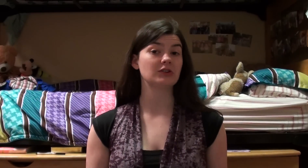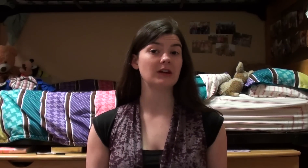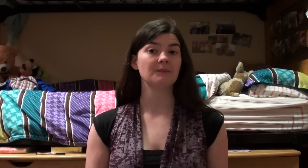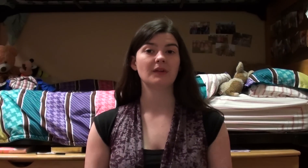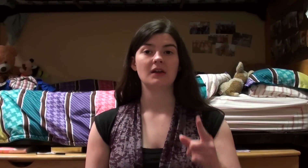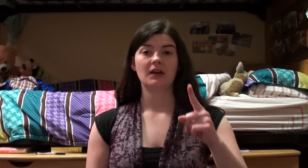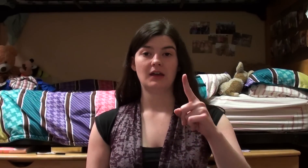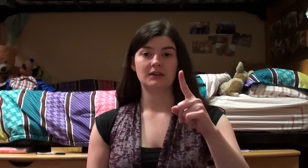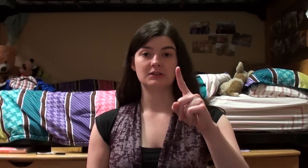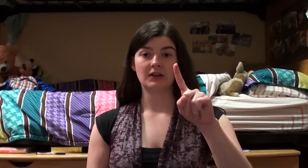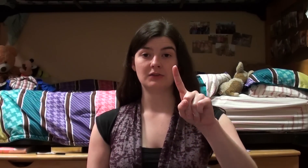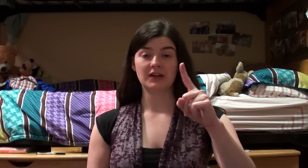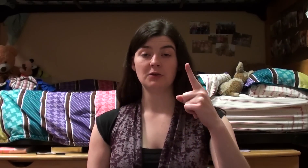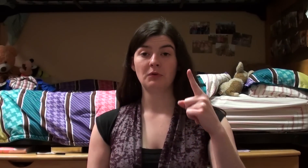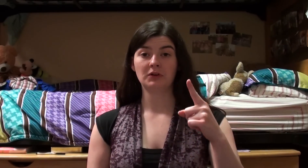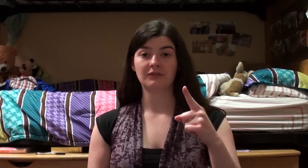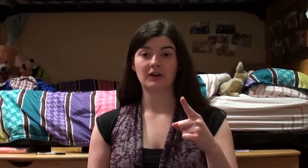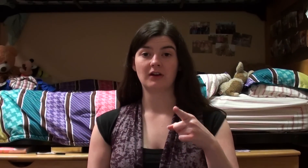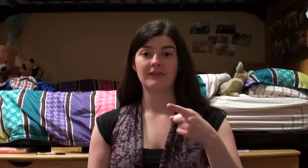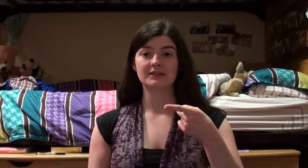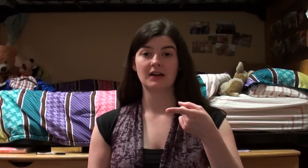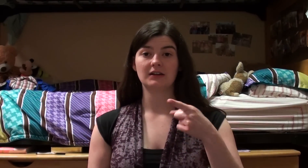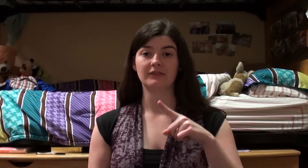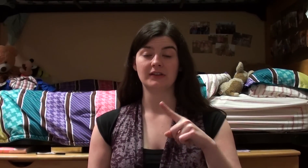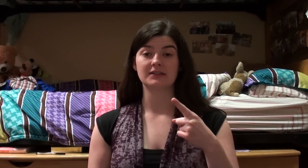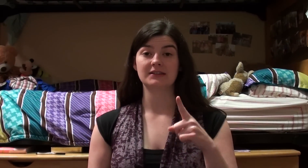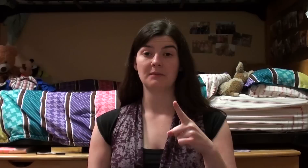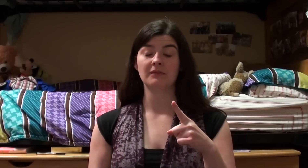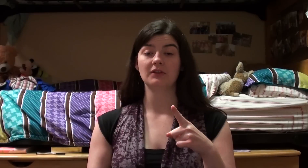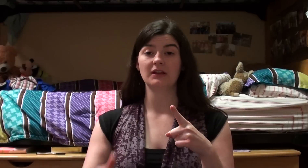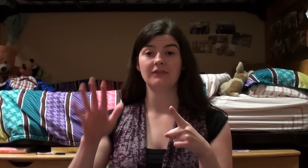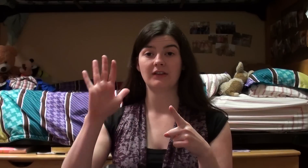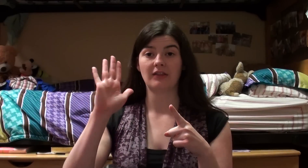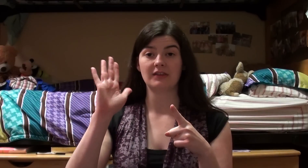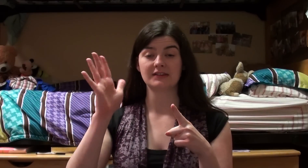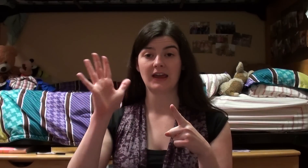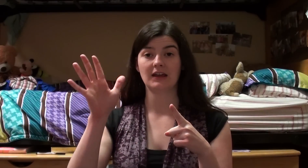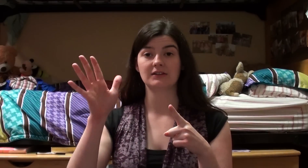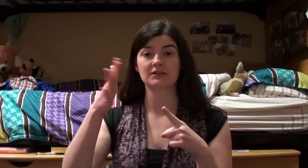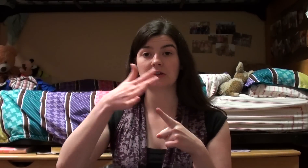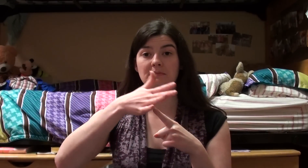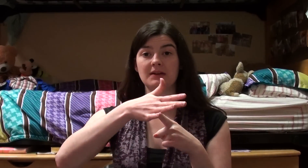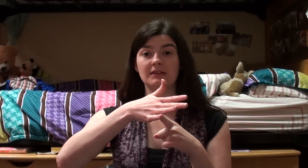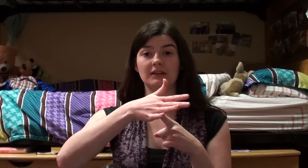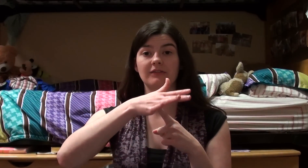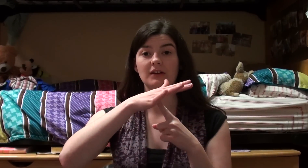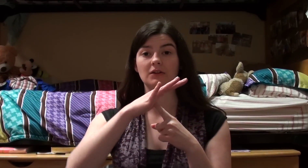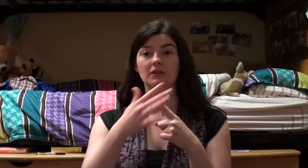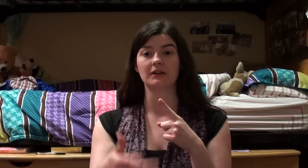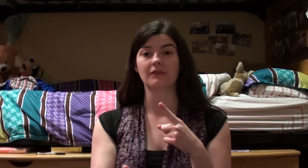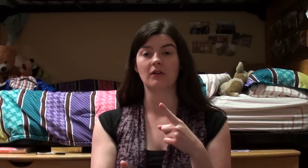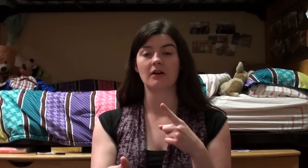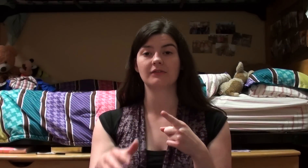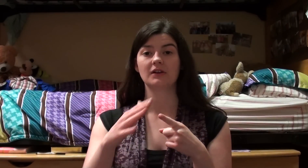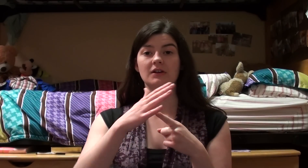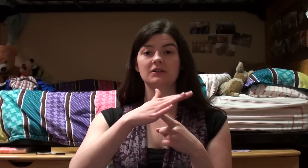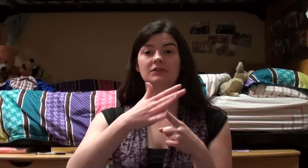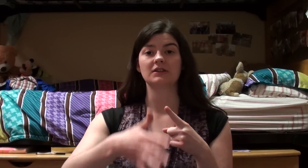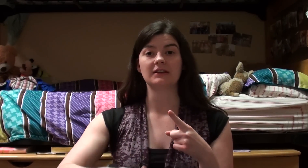tree, is you take your pointer finger, and that's kind of like the stem of the leaf, and then this hand is going to be the leaf, and you let it fall off. So it's a